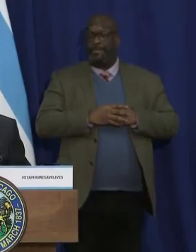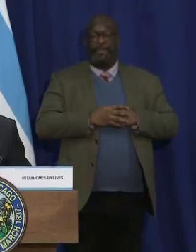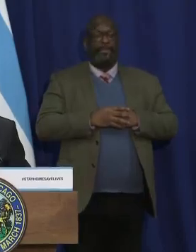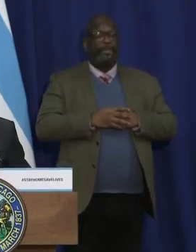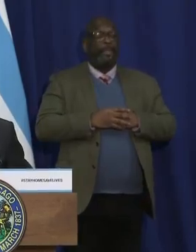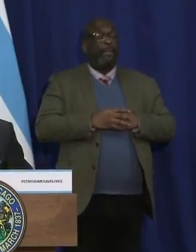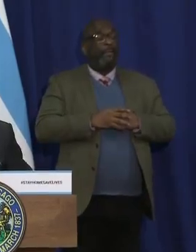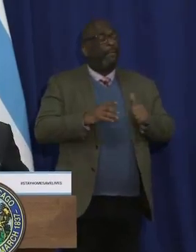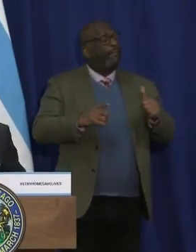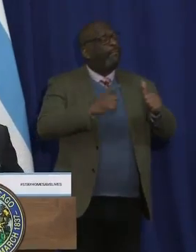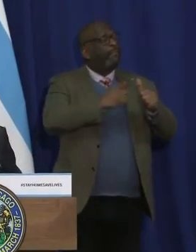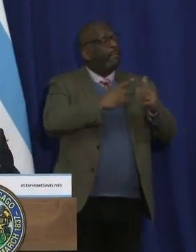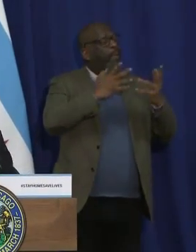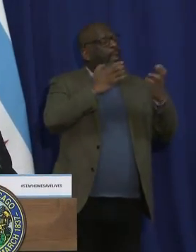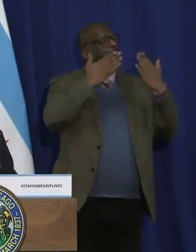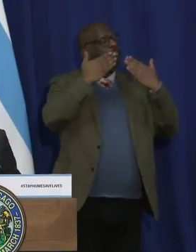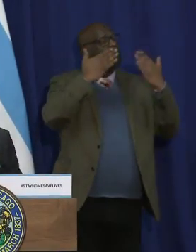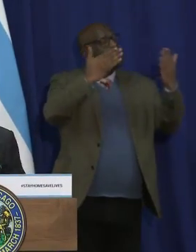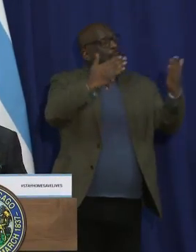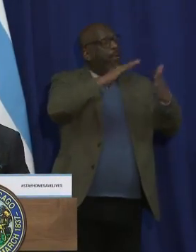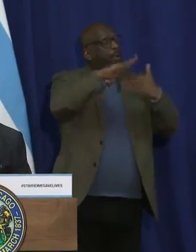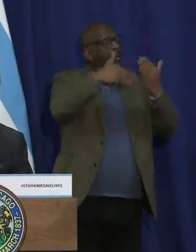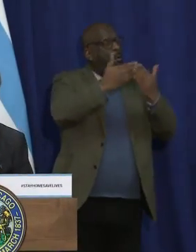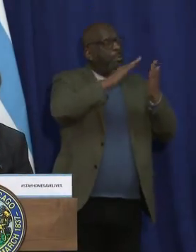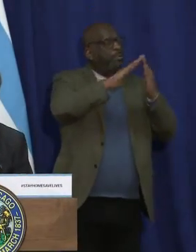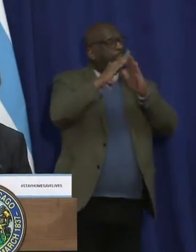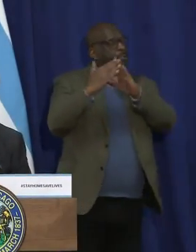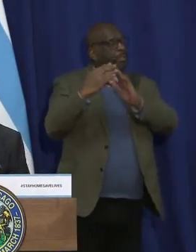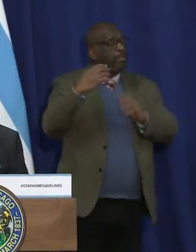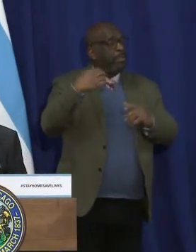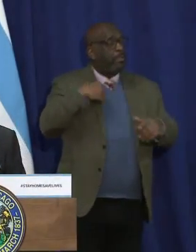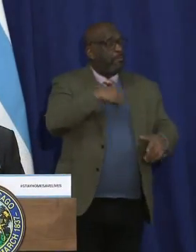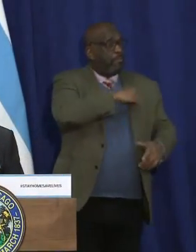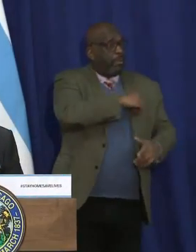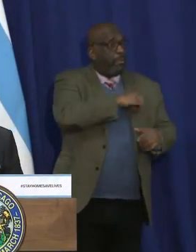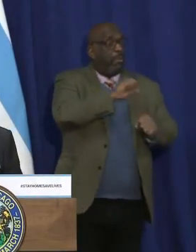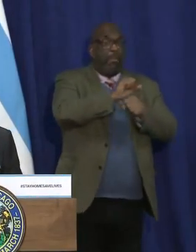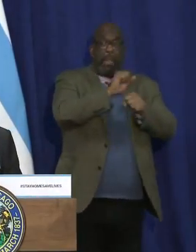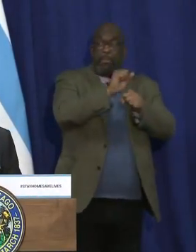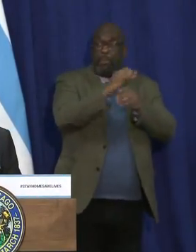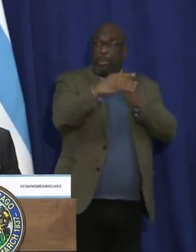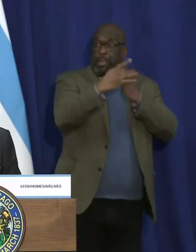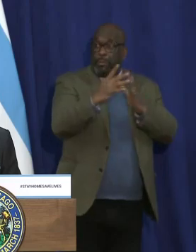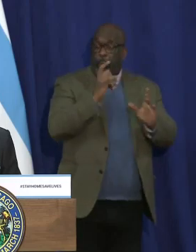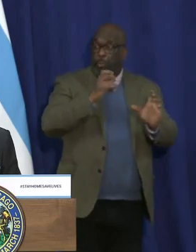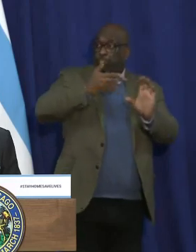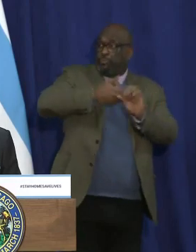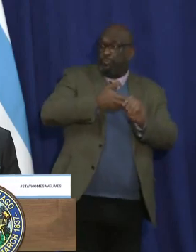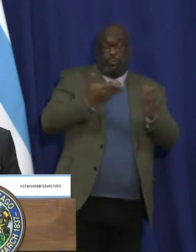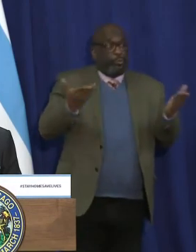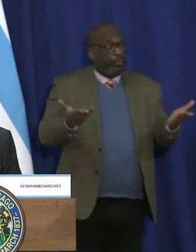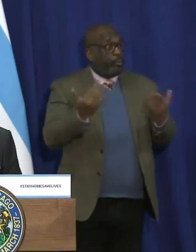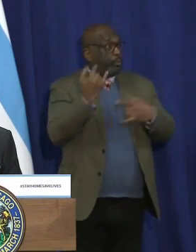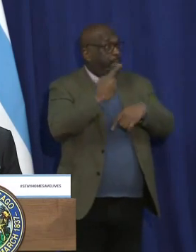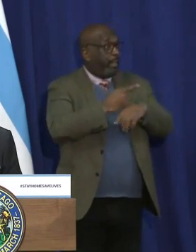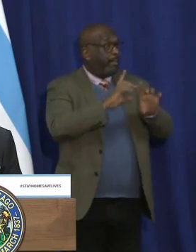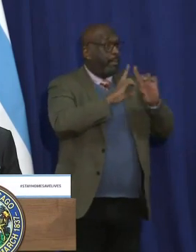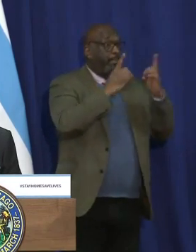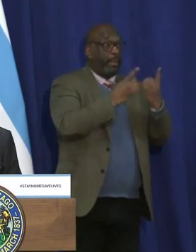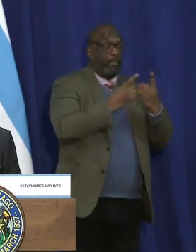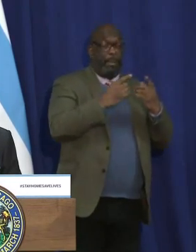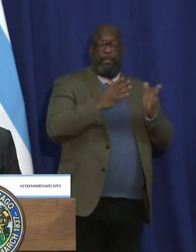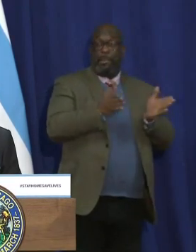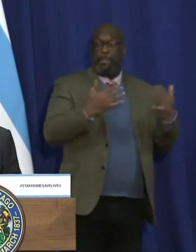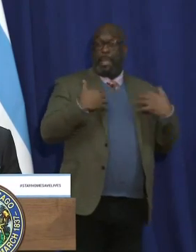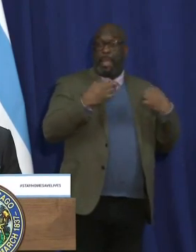I want to thank the city officials, community, and labor leaders joining us here today. Department of Public Health Commissioner